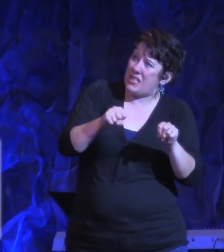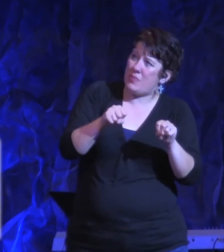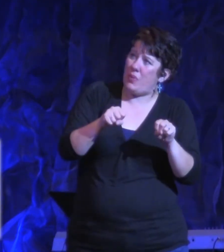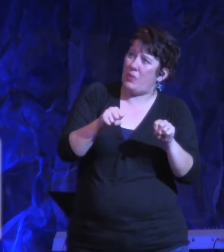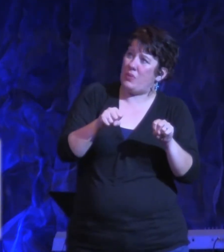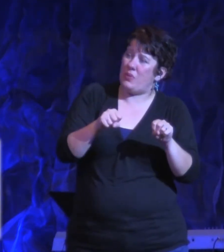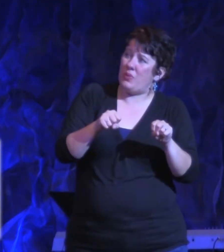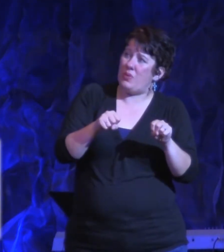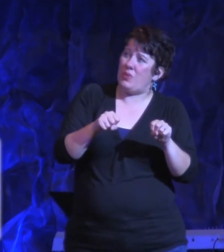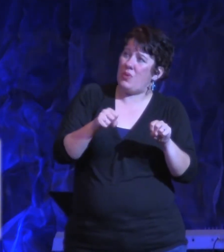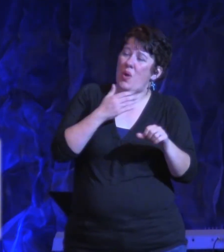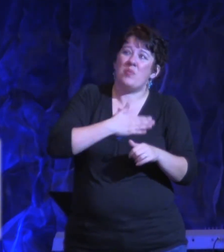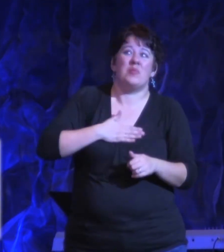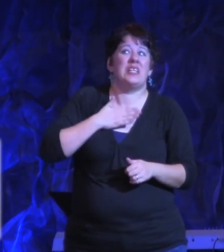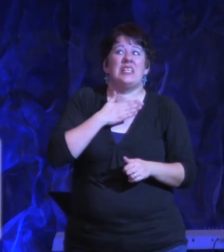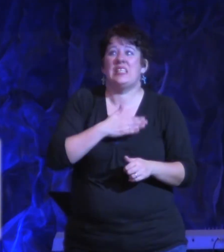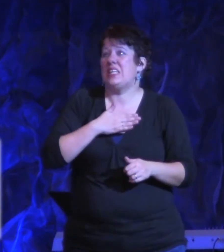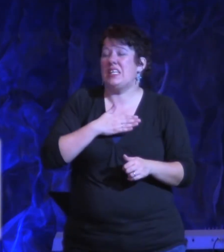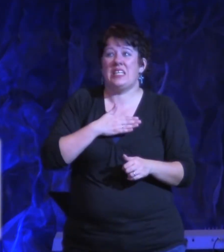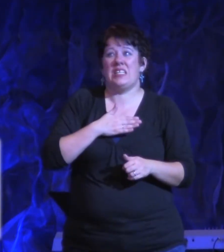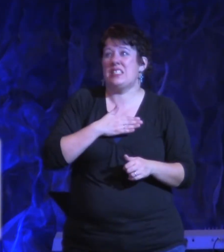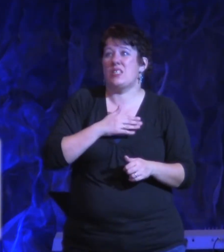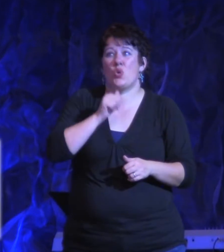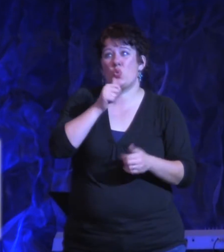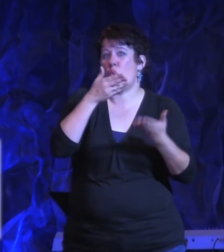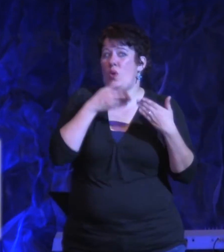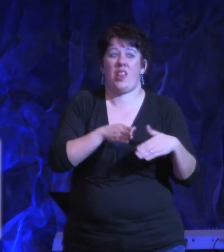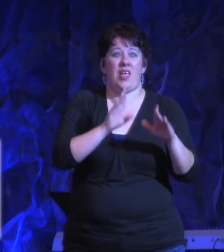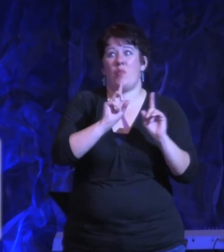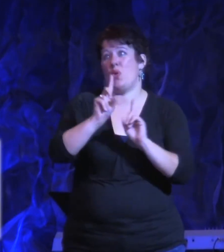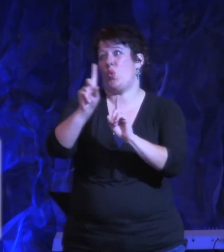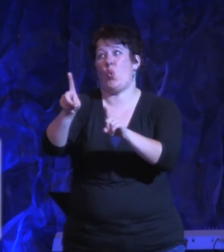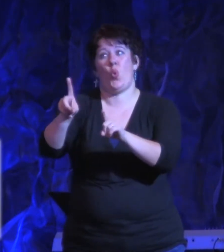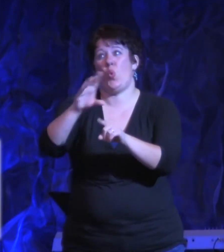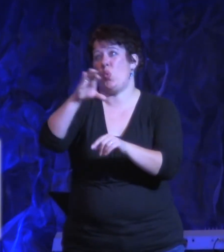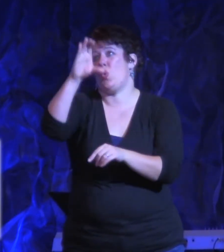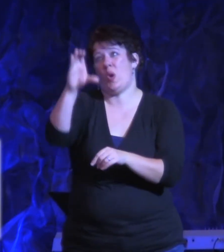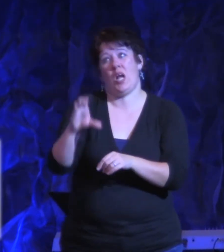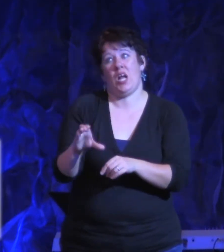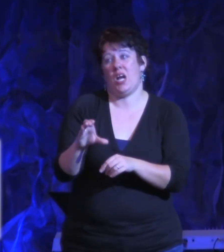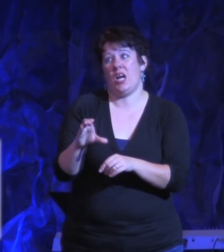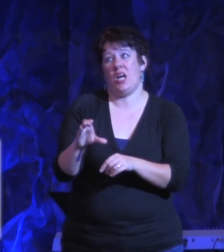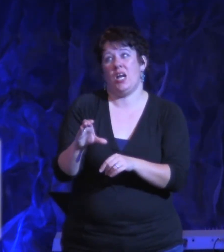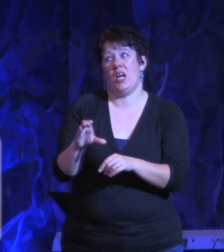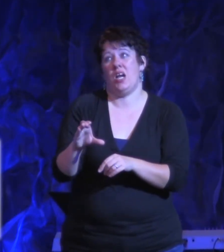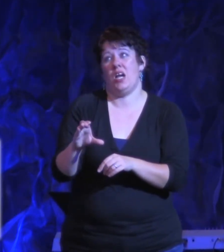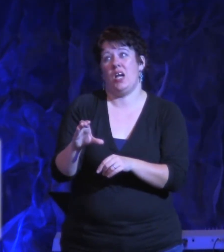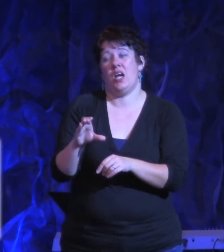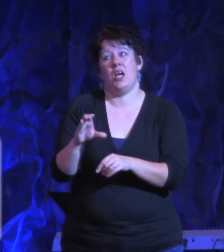away from me. Yet, I want Your will to be done and not mine.